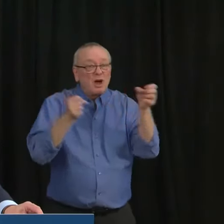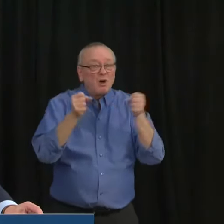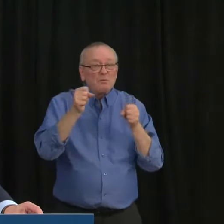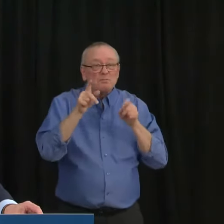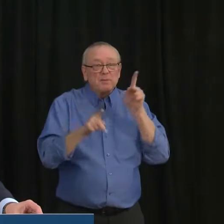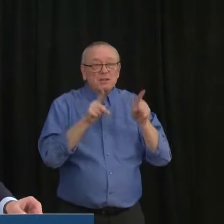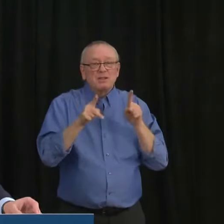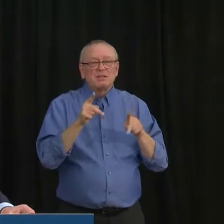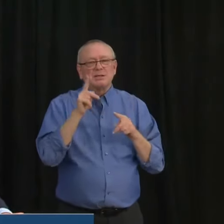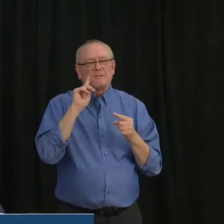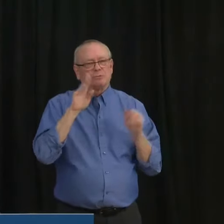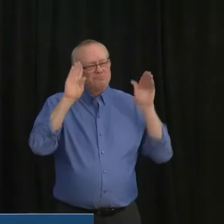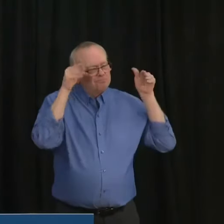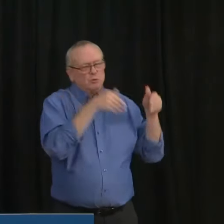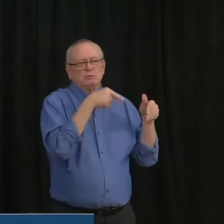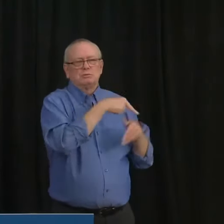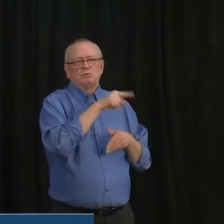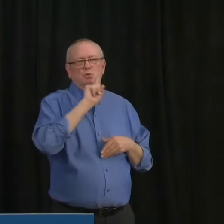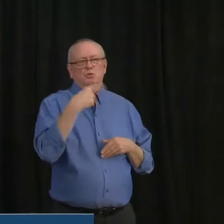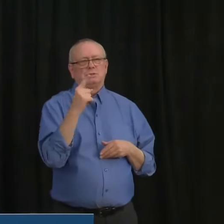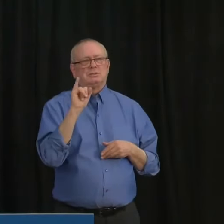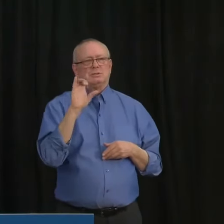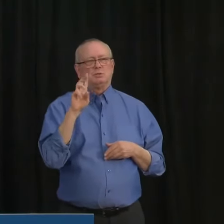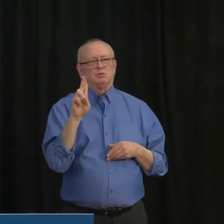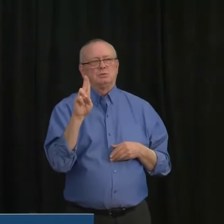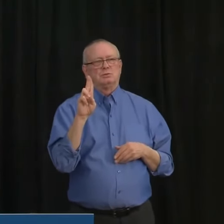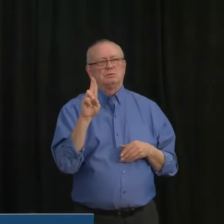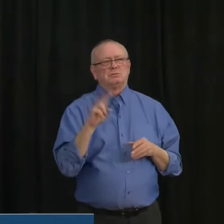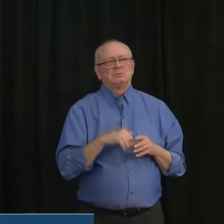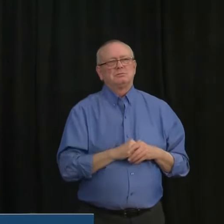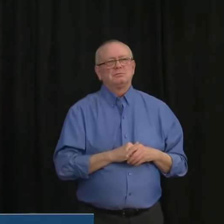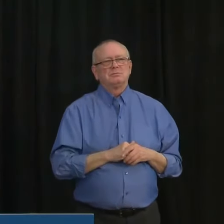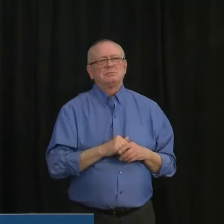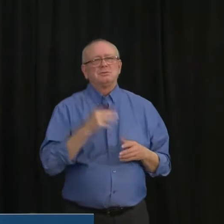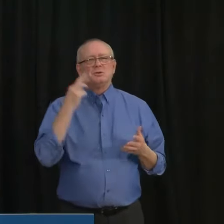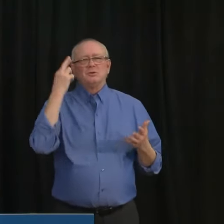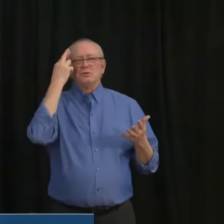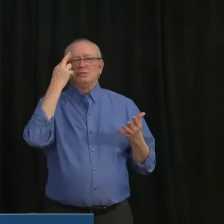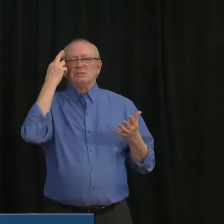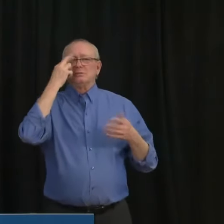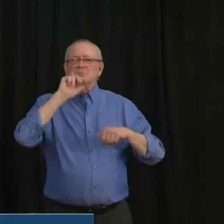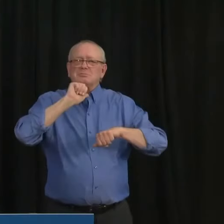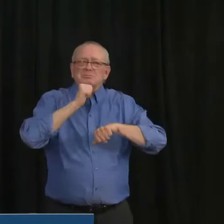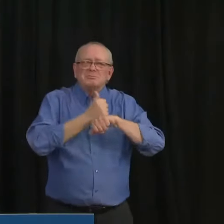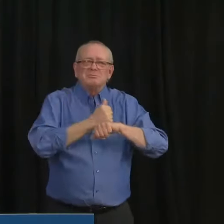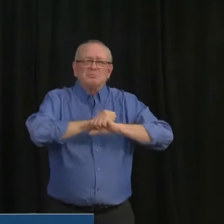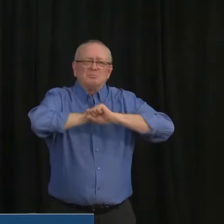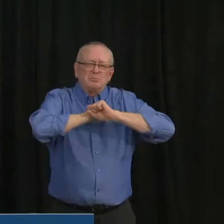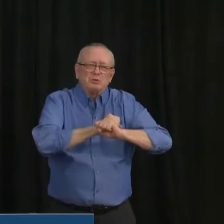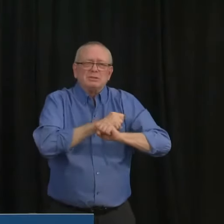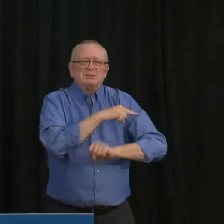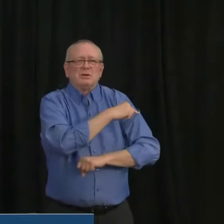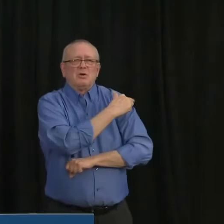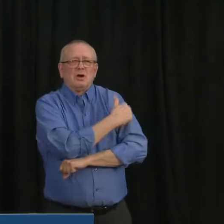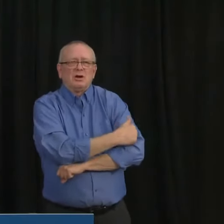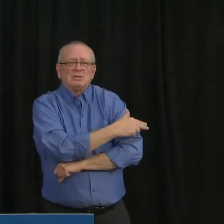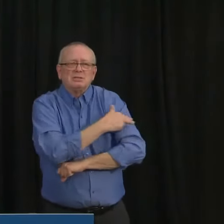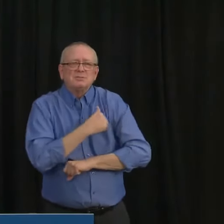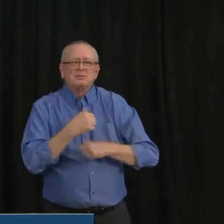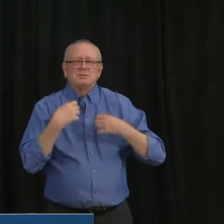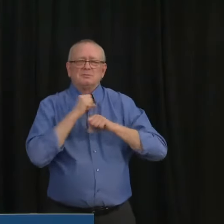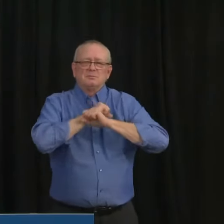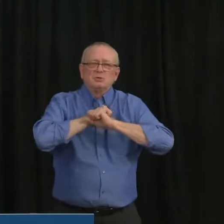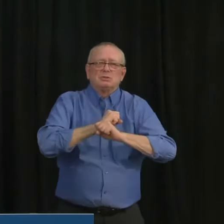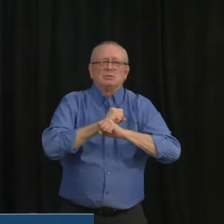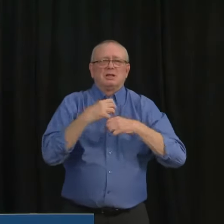We said from the start that the priority is to protect the health system here in Alberta and its capacity to provide the care